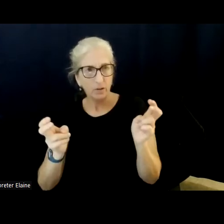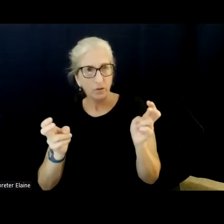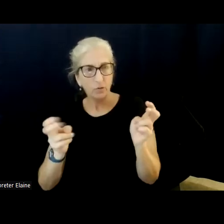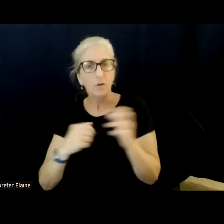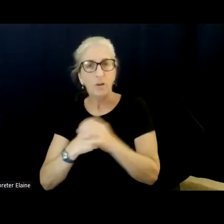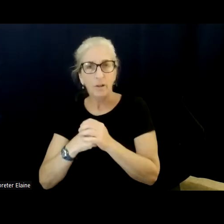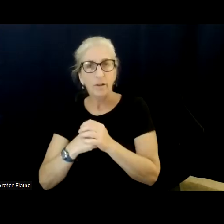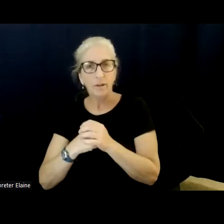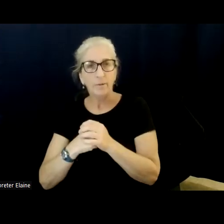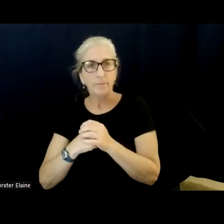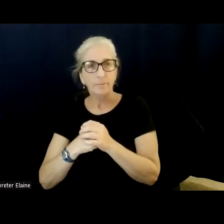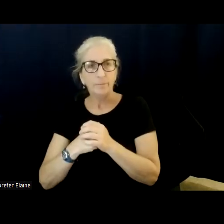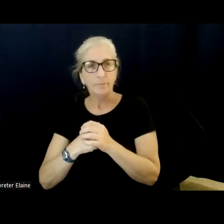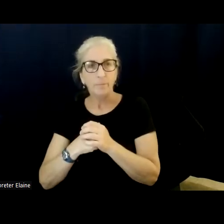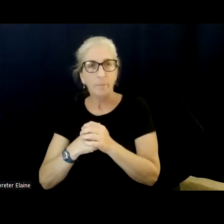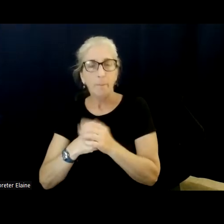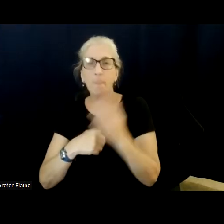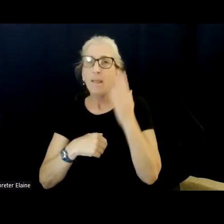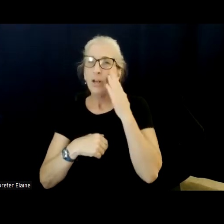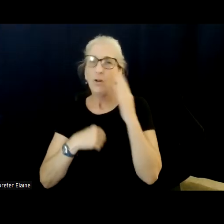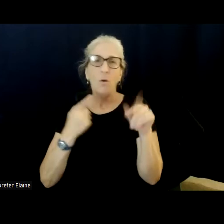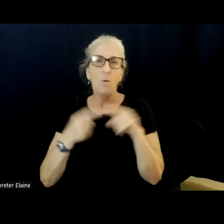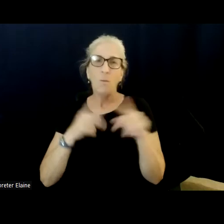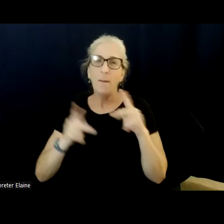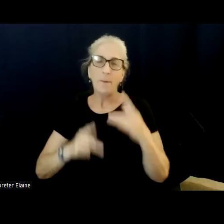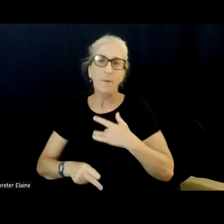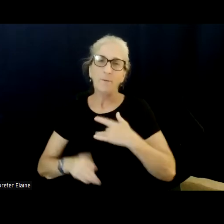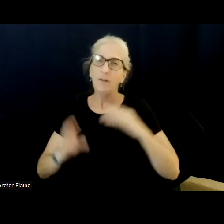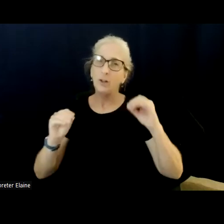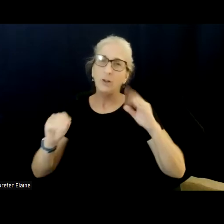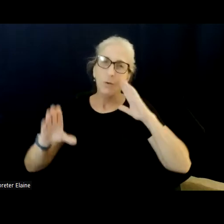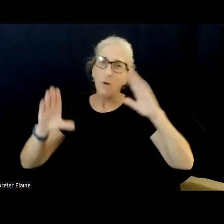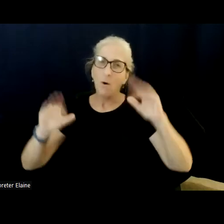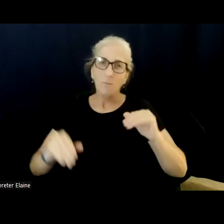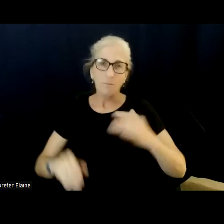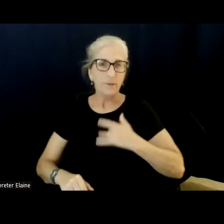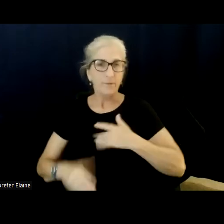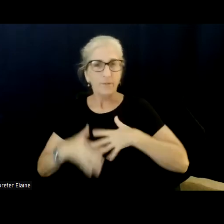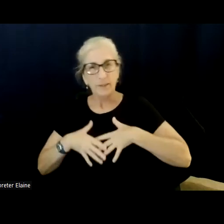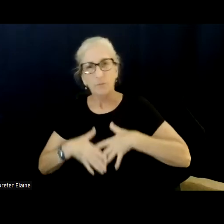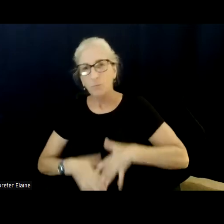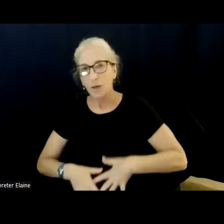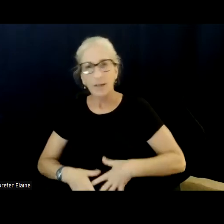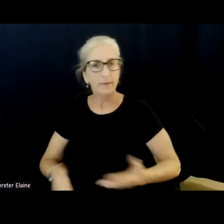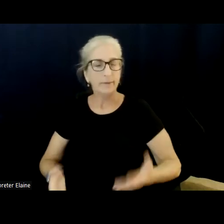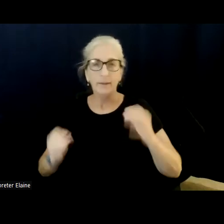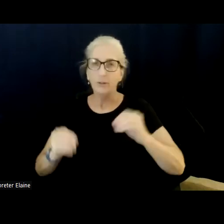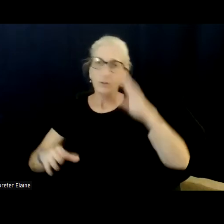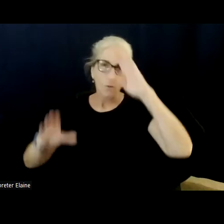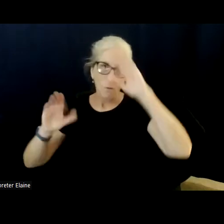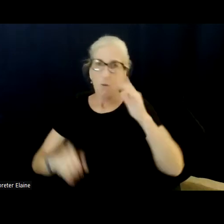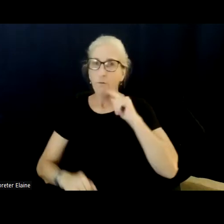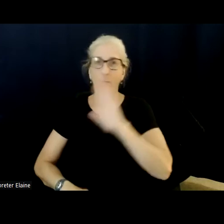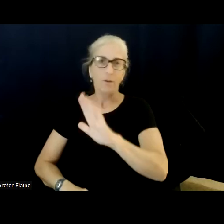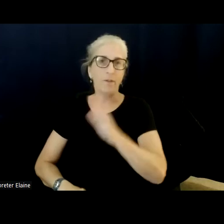overall when more people are feeling hopeless and depressed and, and I feel like there's no hope for the future that they're a lot more, uh,